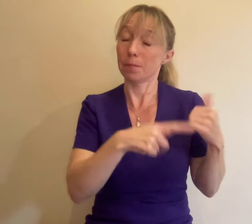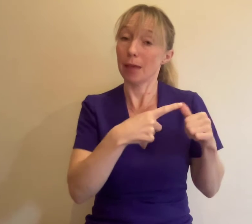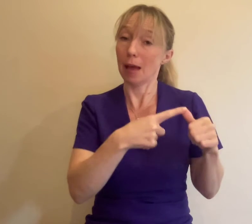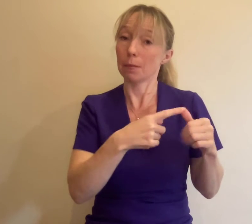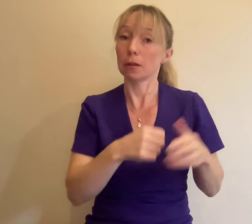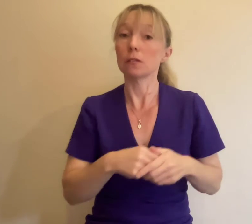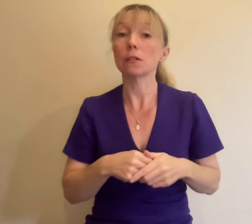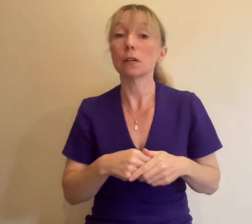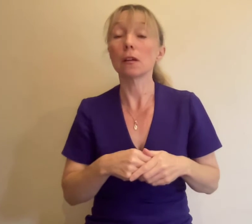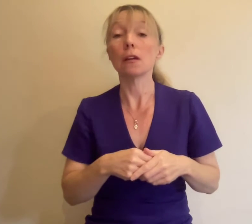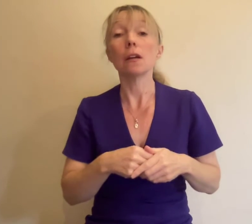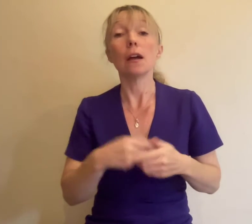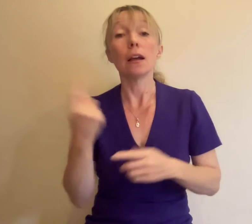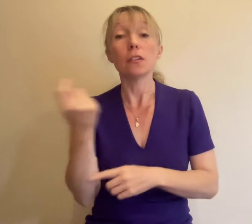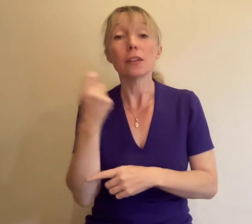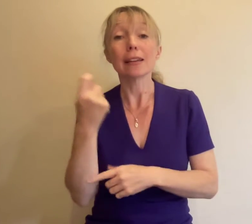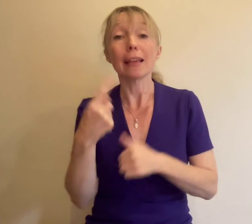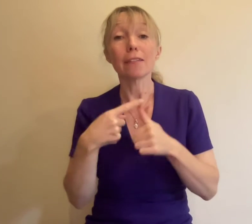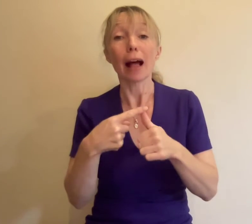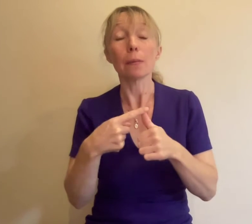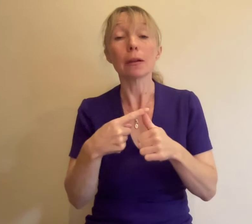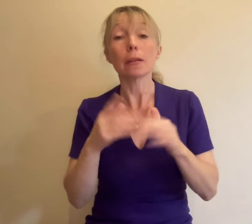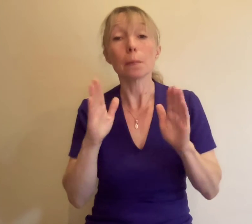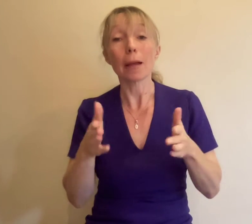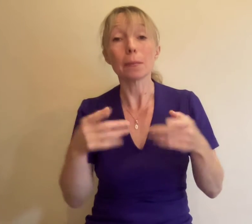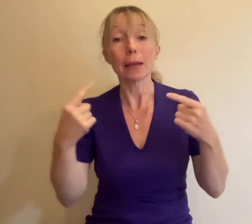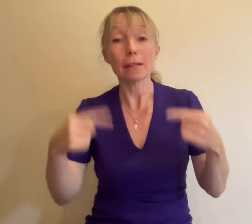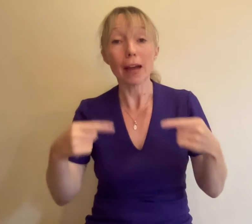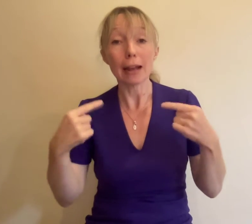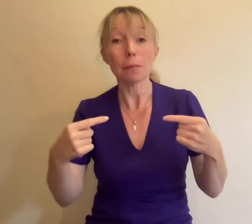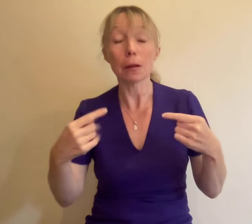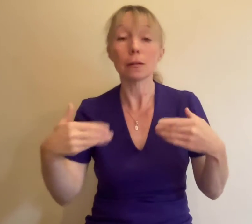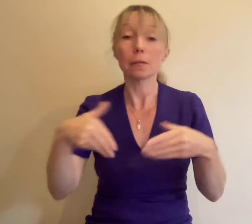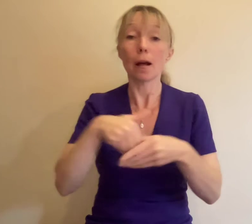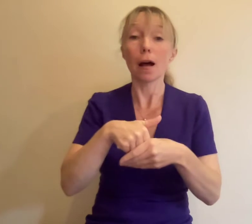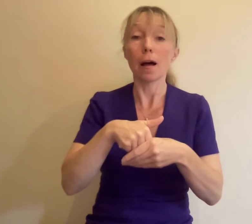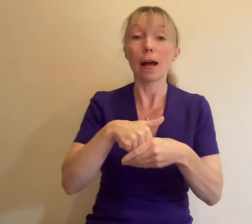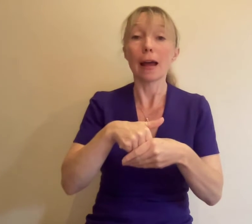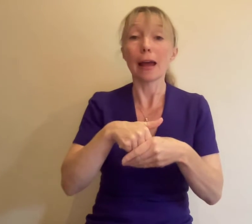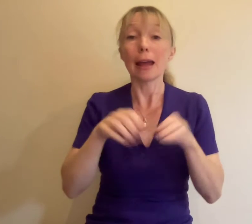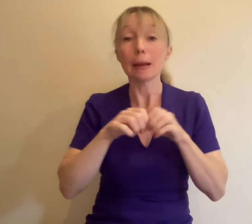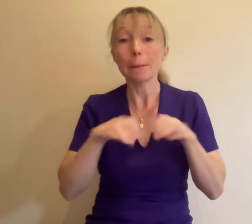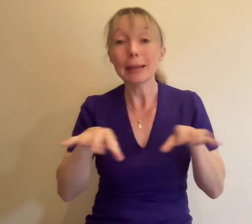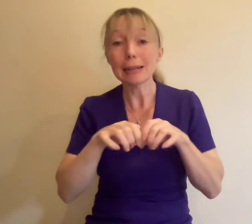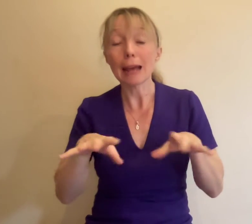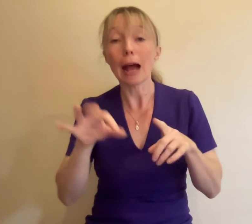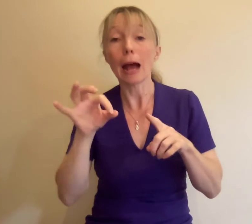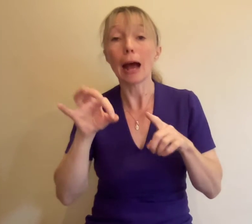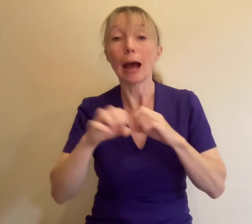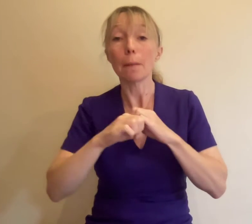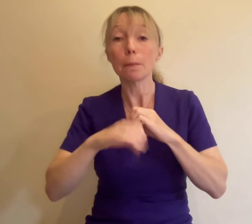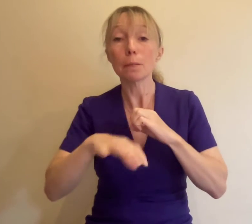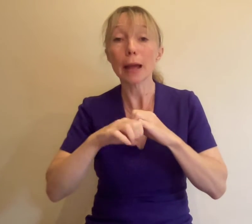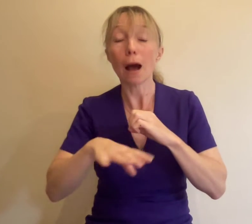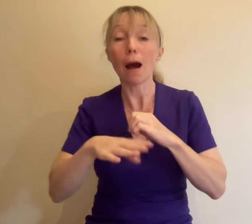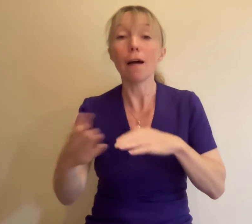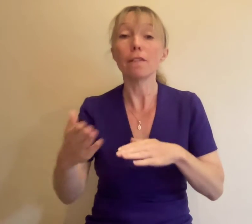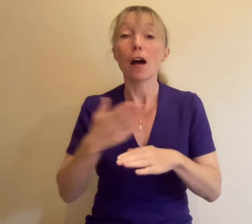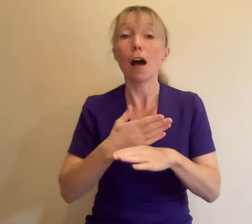Successful applicants must be available to participate in media and PR for the Early Career Bursaries for London Writers announcement